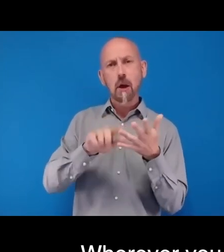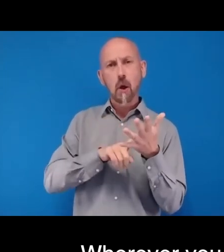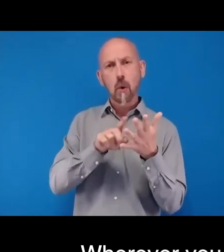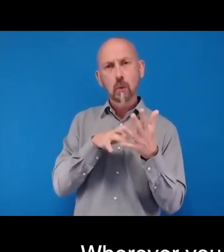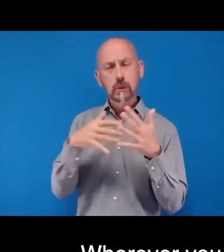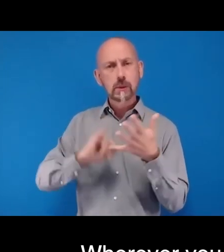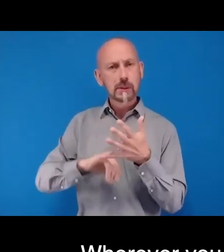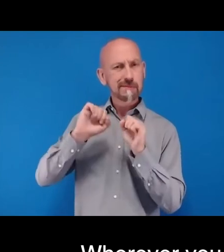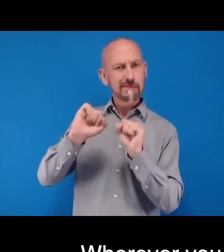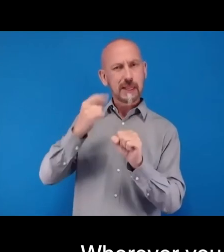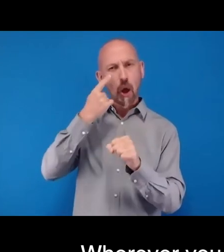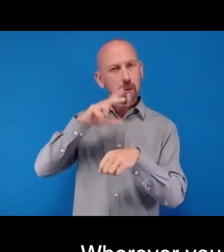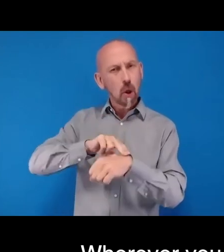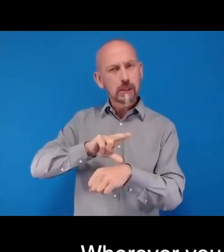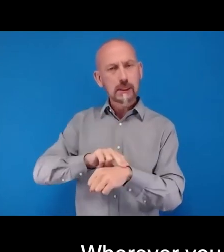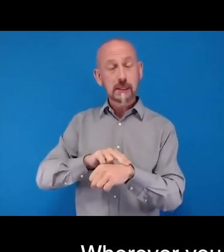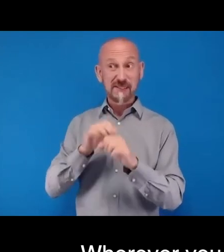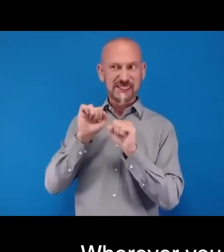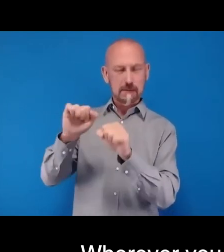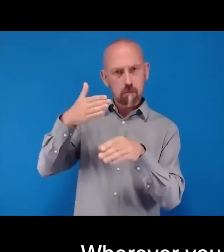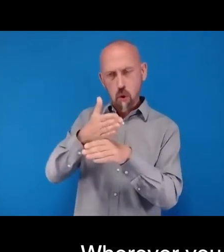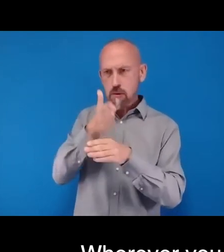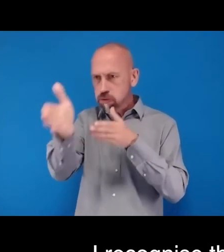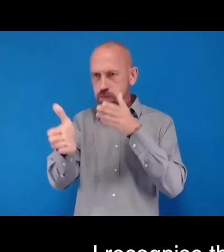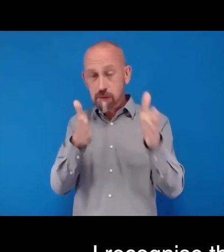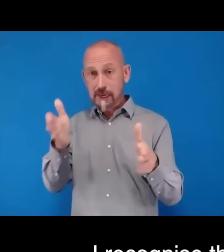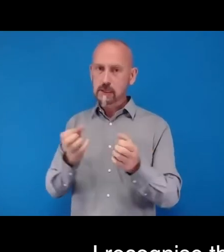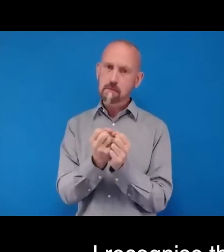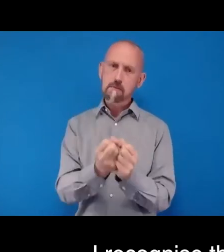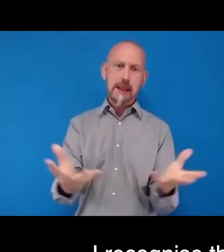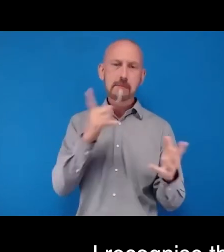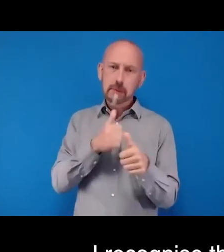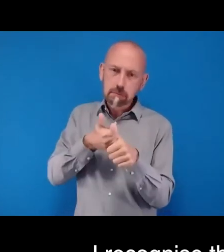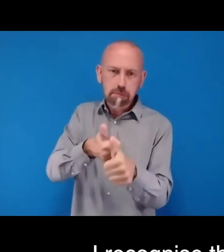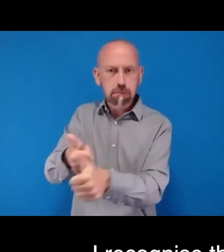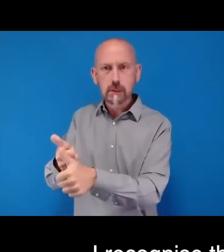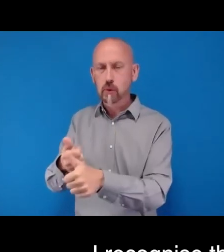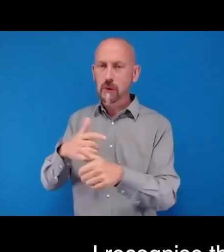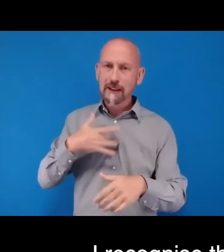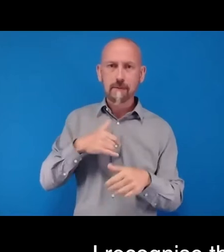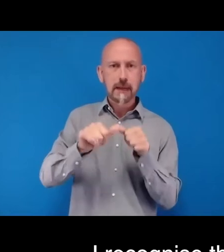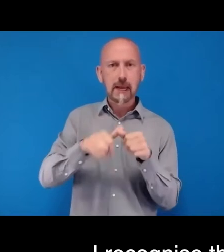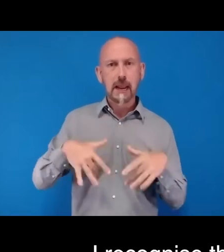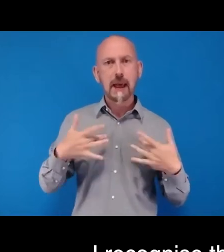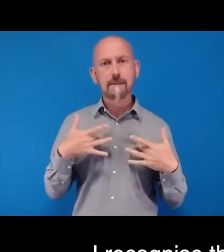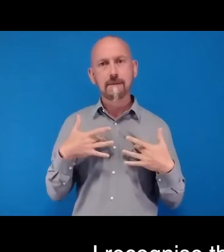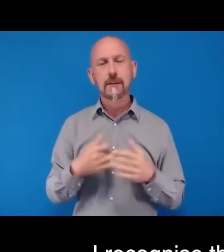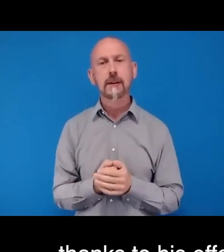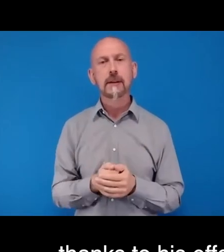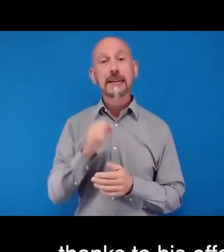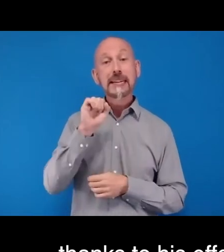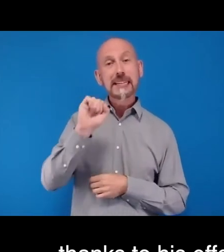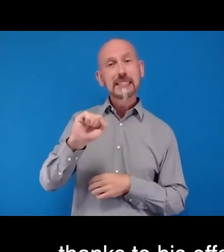countless people are able to see and live out fuller, better lives. The continued work of his foundation is much